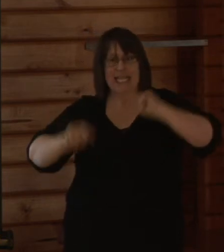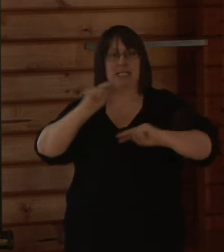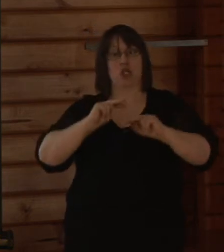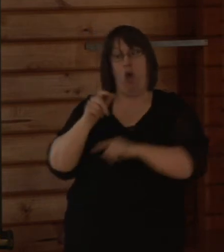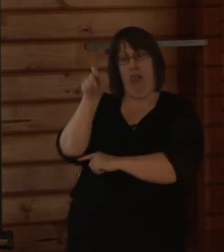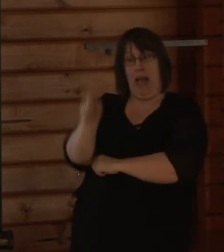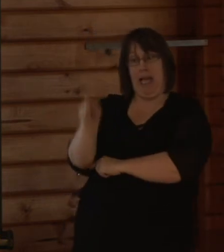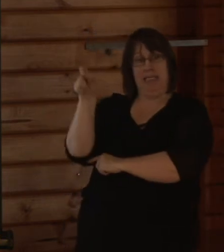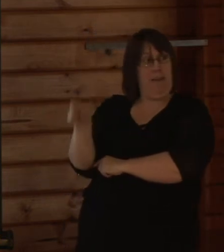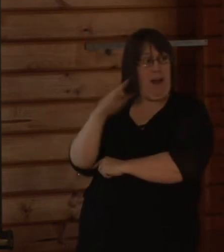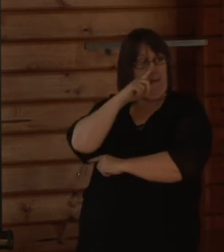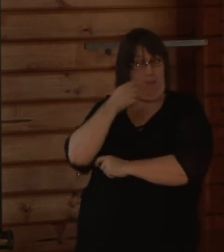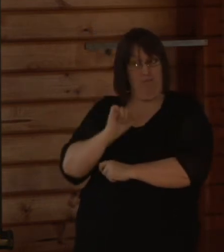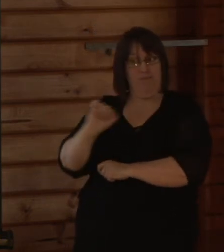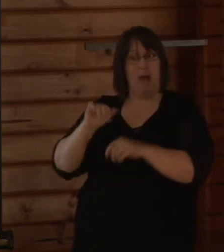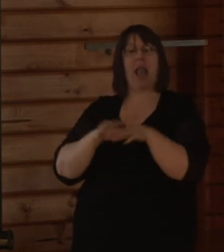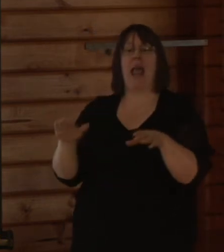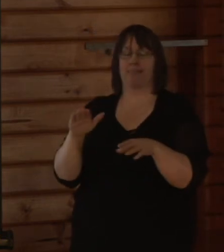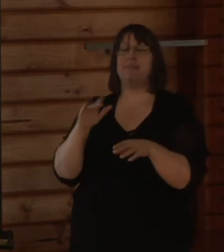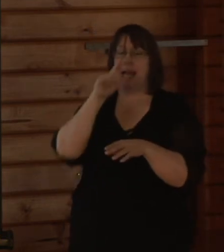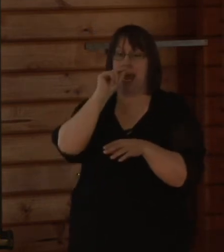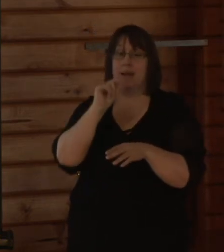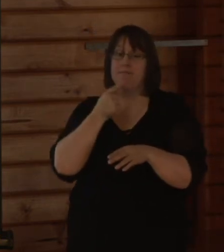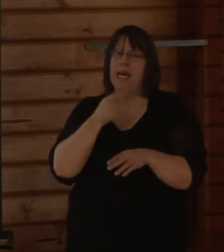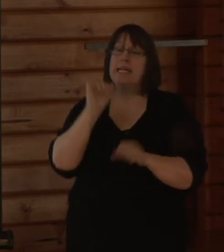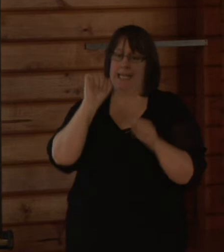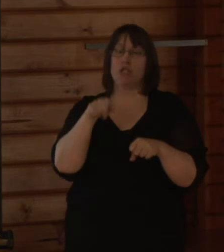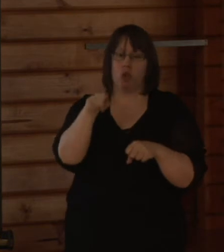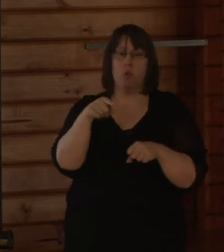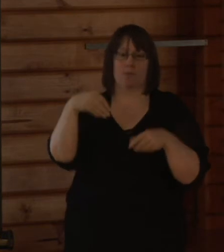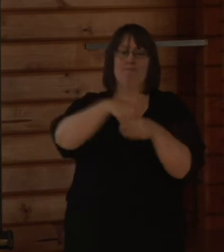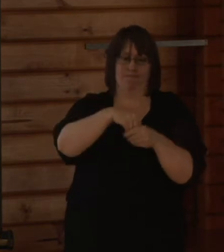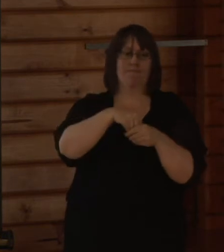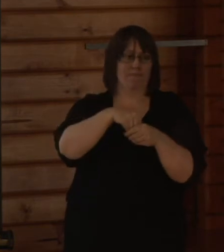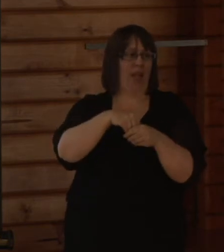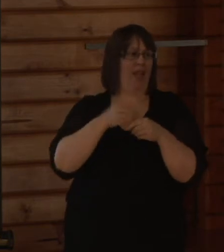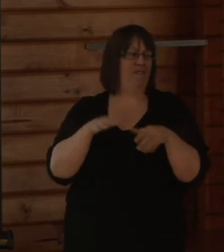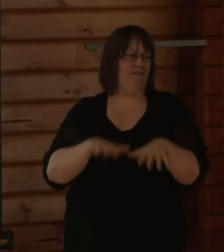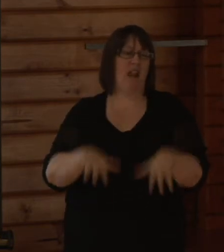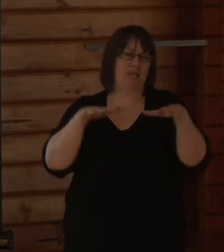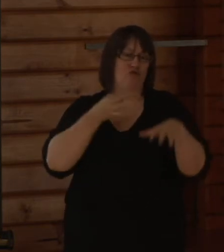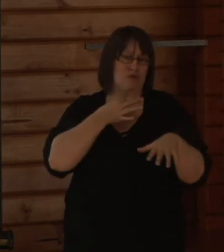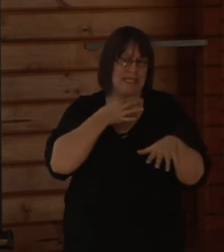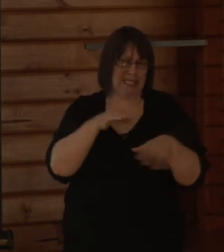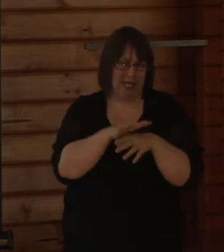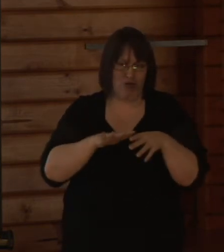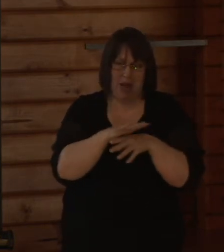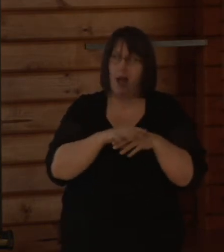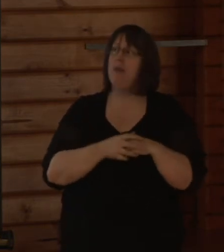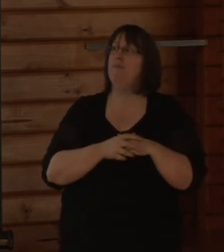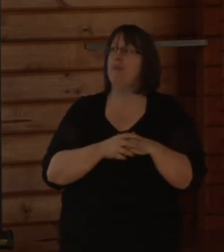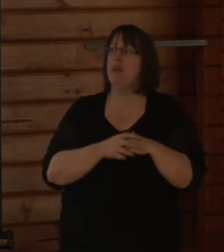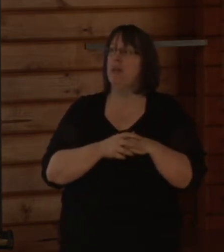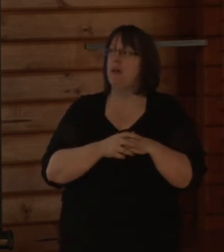are advised whether they're potential IFE or not. But then we undertake an engineering review where we go